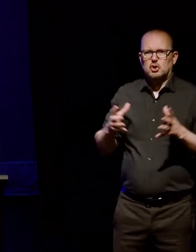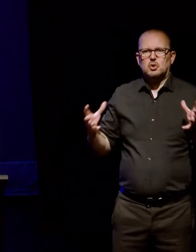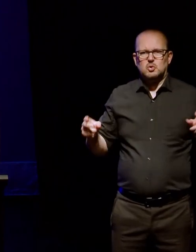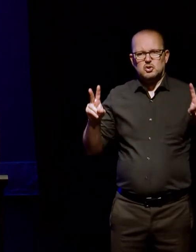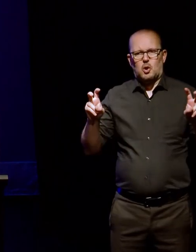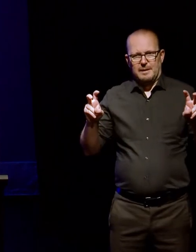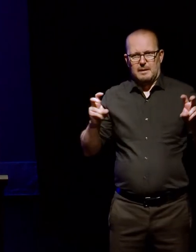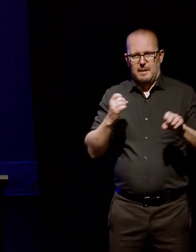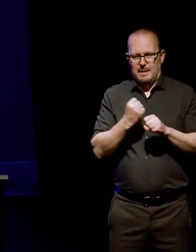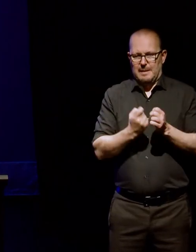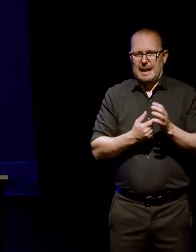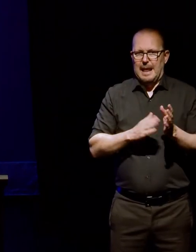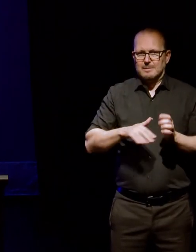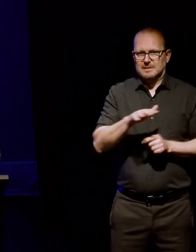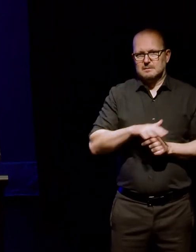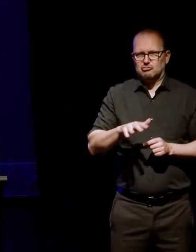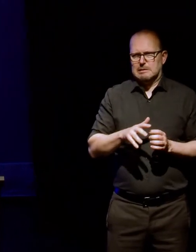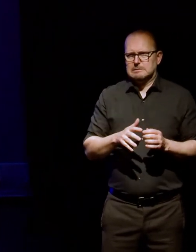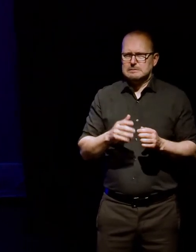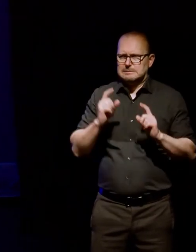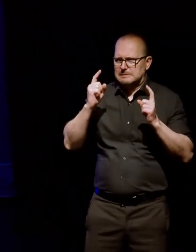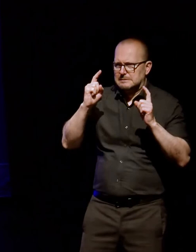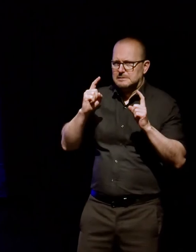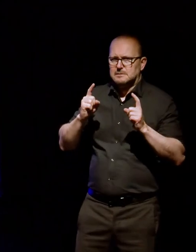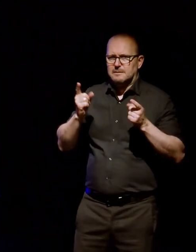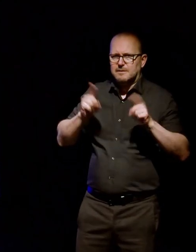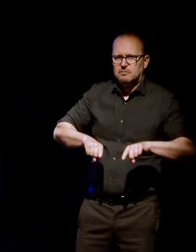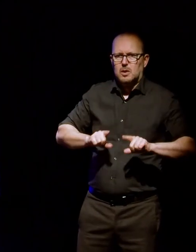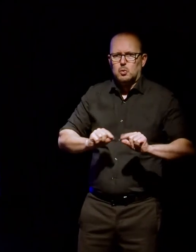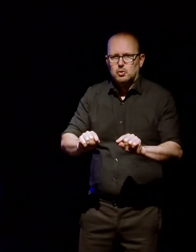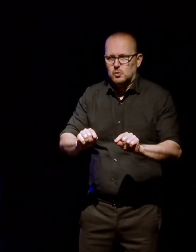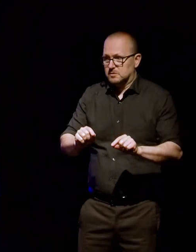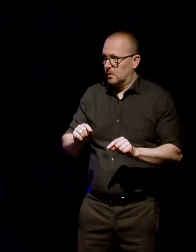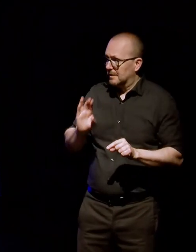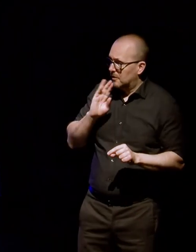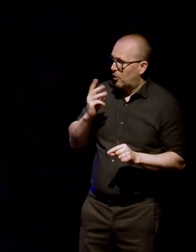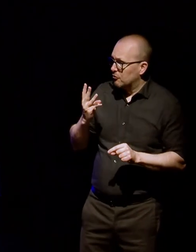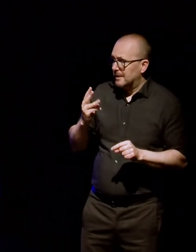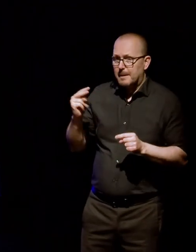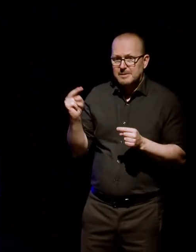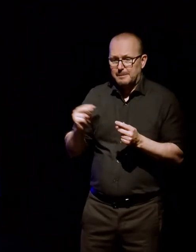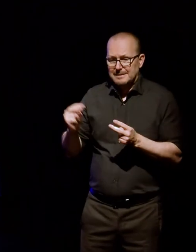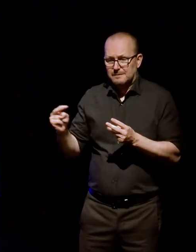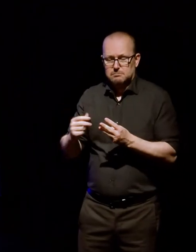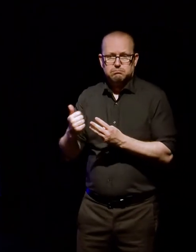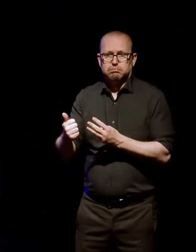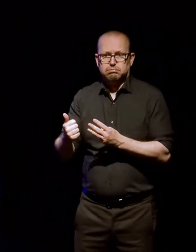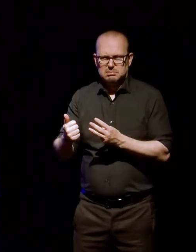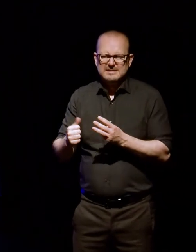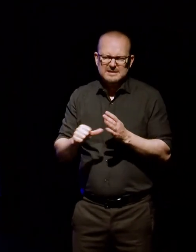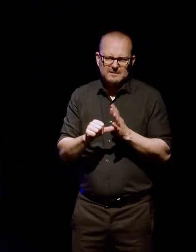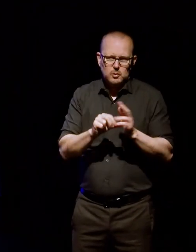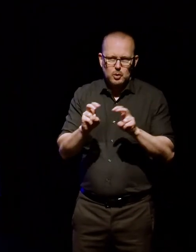sector is wrestling with, so it's great to hear three perspectives on, um, yes, definitely a tricky, tricky topic.